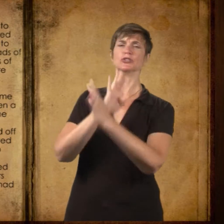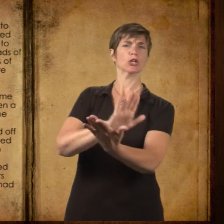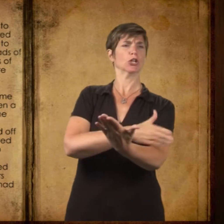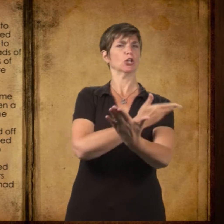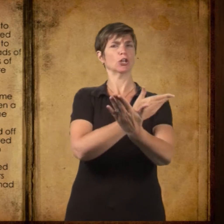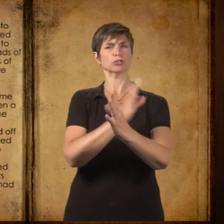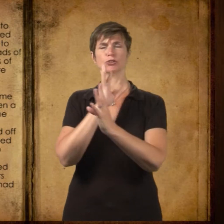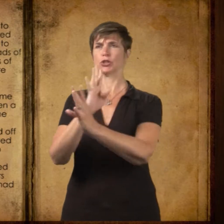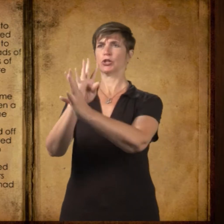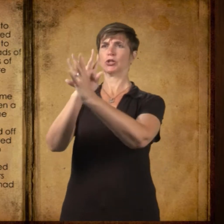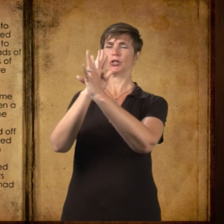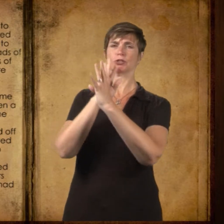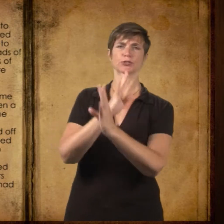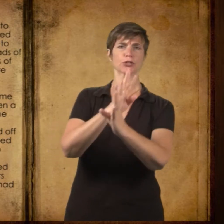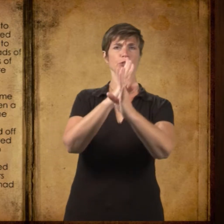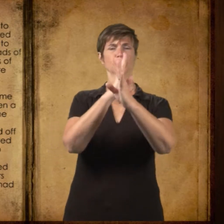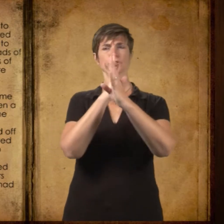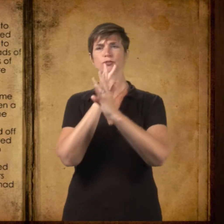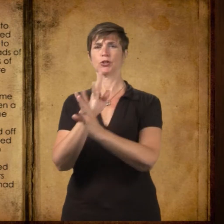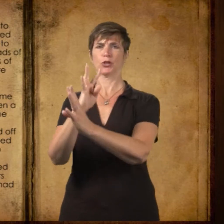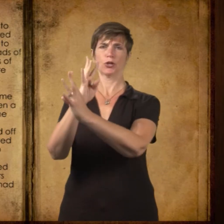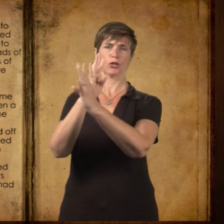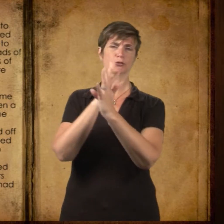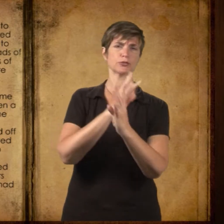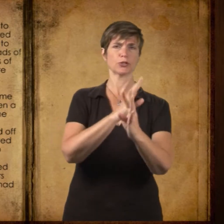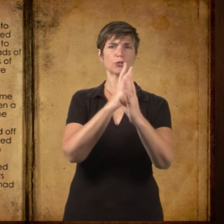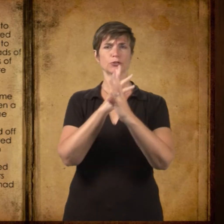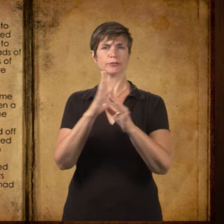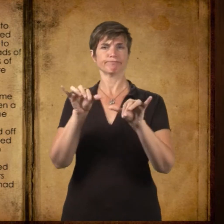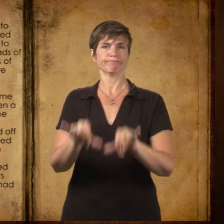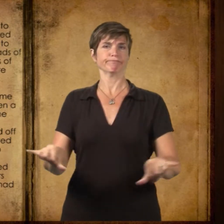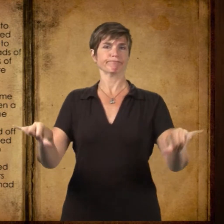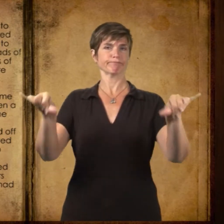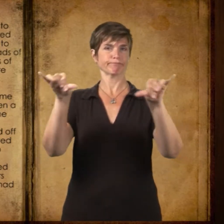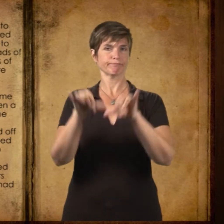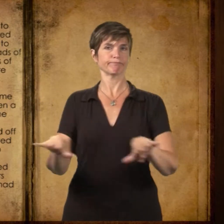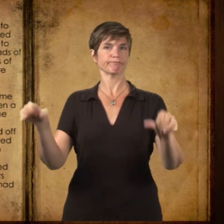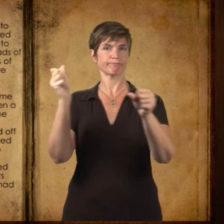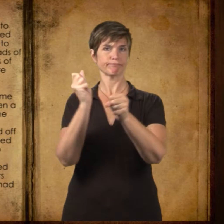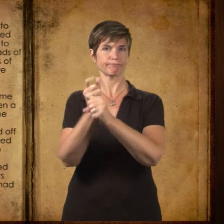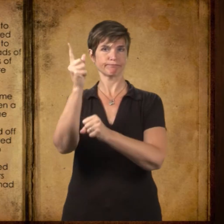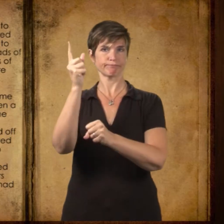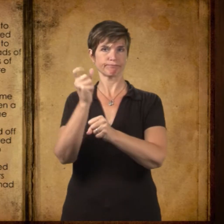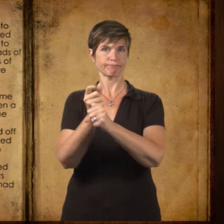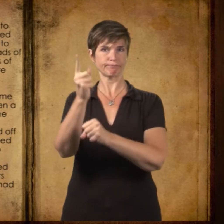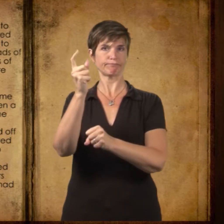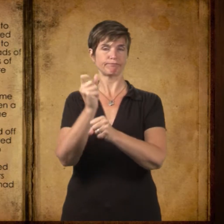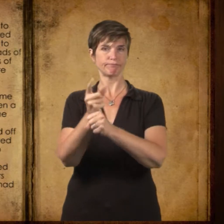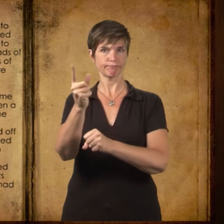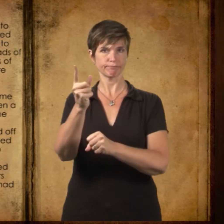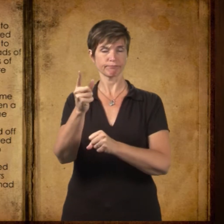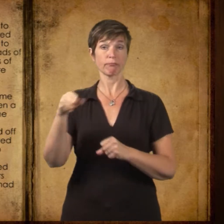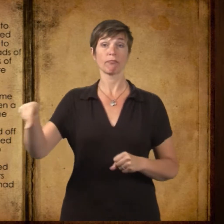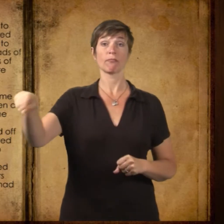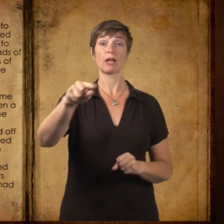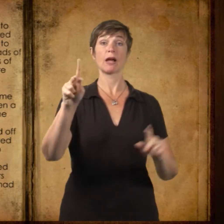a perfunctory, tuneless chant that had been rattled off duly each year.